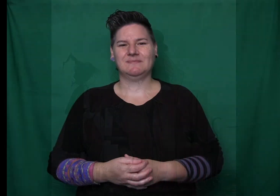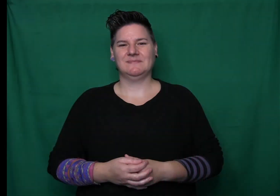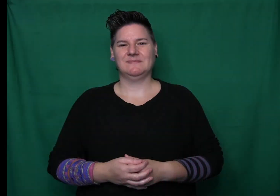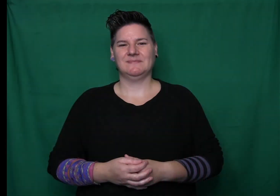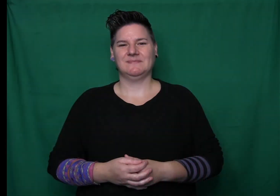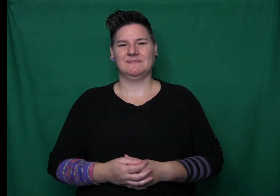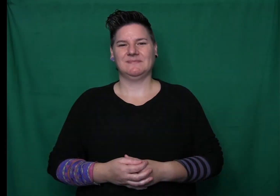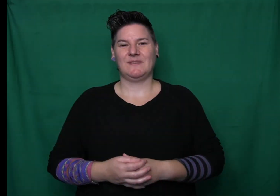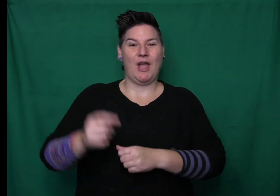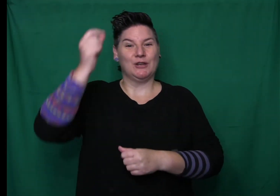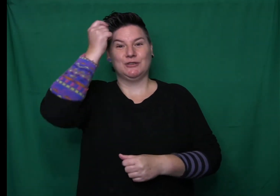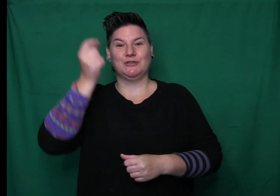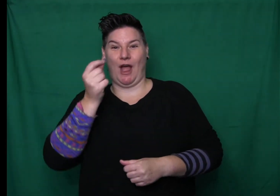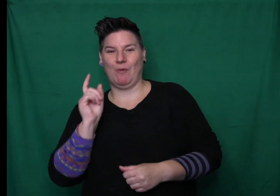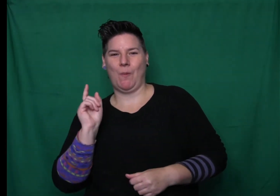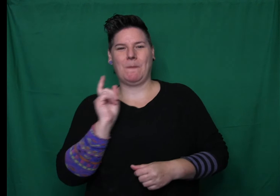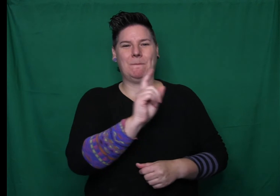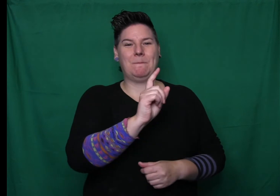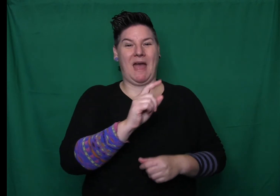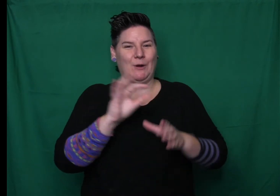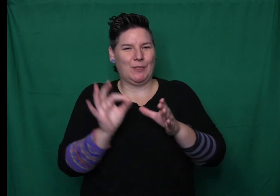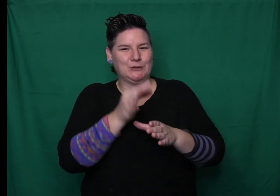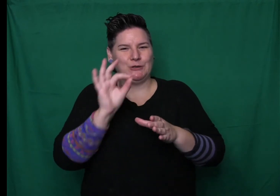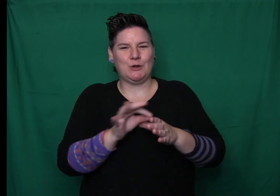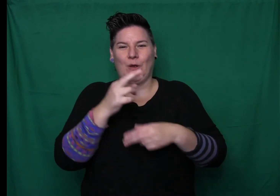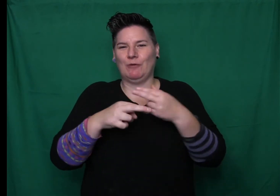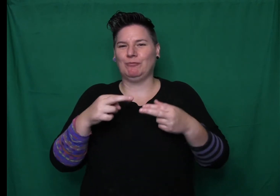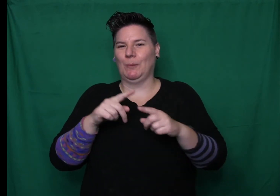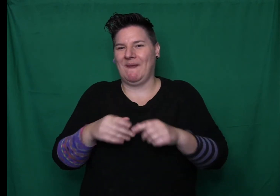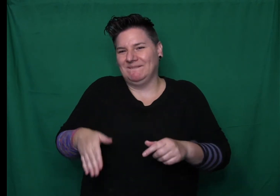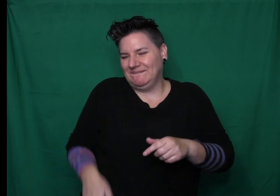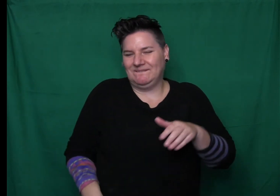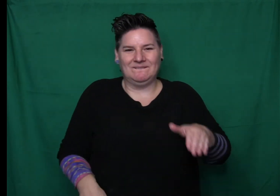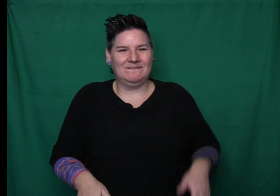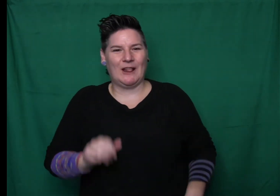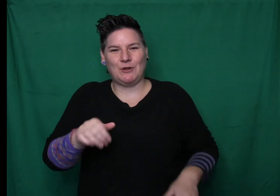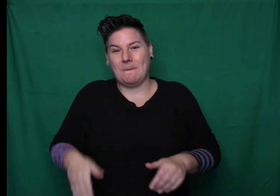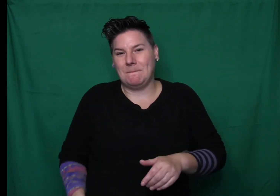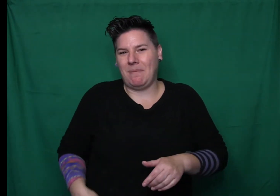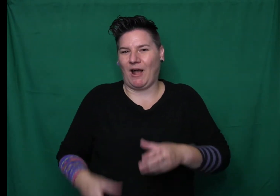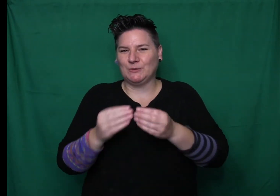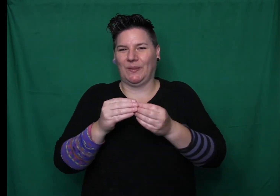Gink went with her. Dorry pinned the cloth across the handle of the broom.